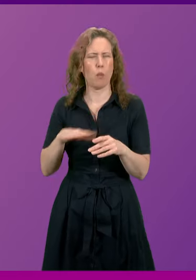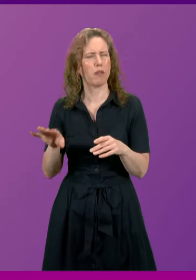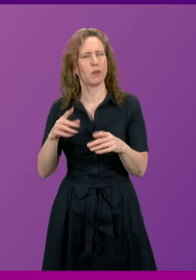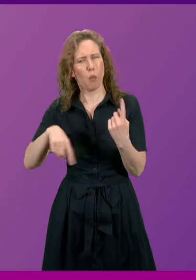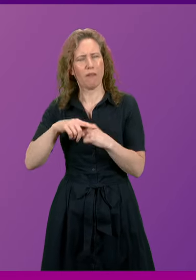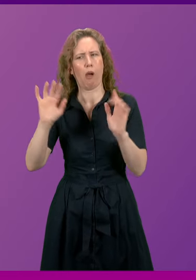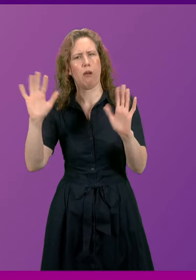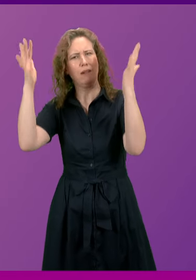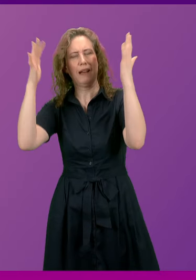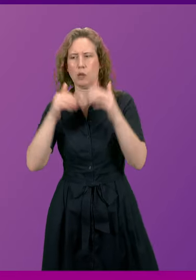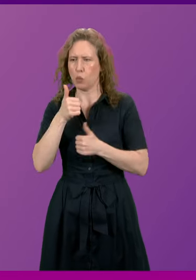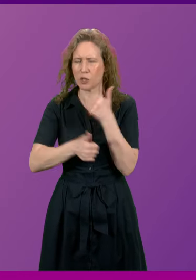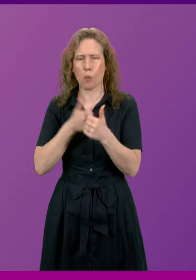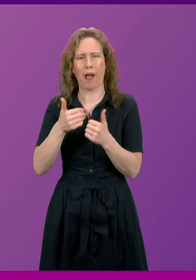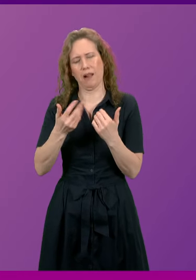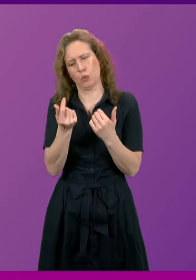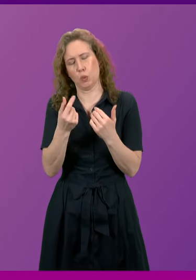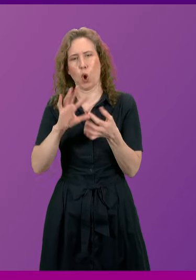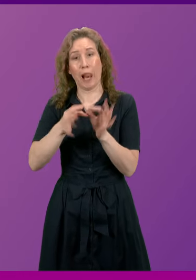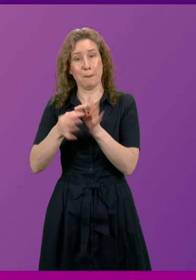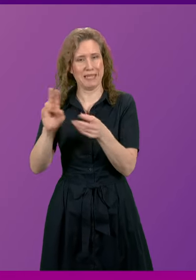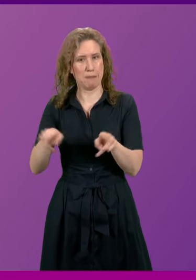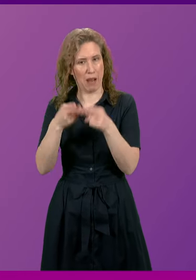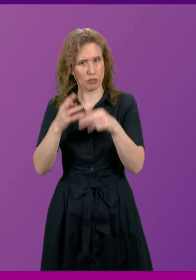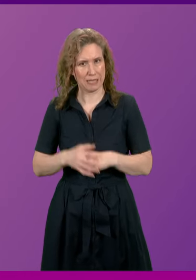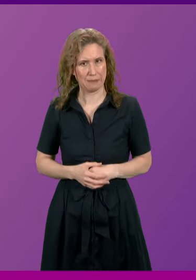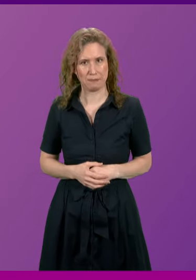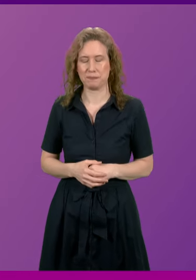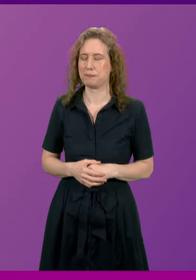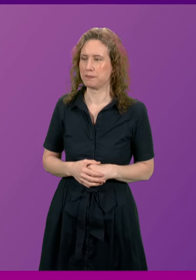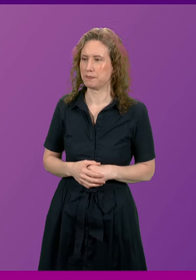in the upcoming Olympics in Paris? First Minister.